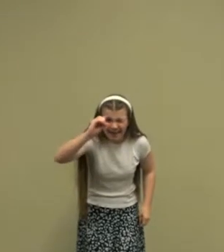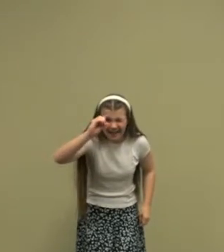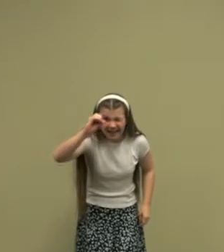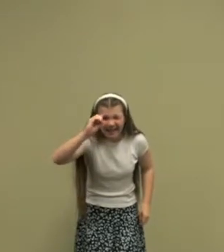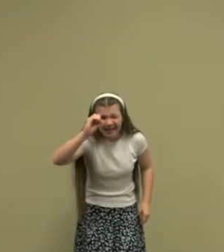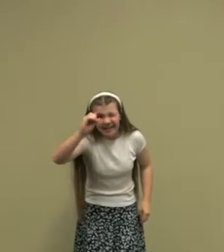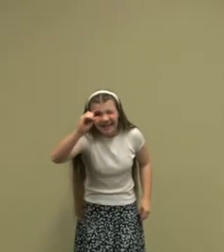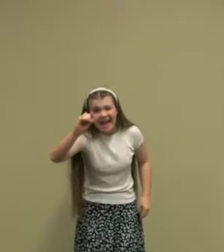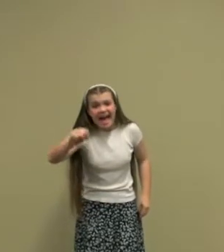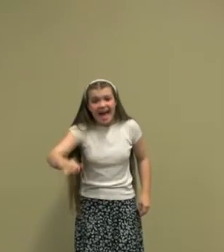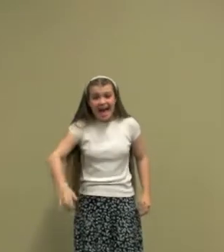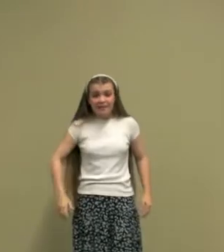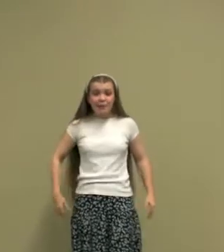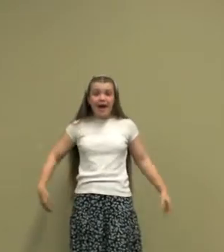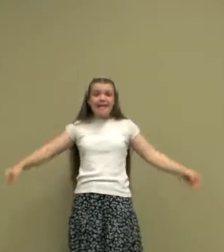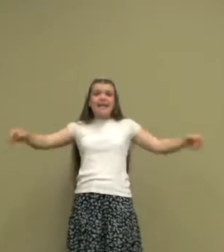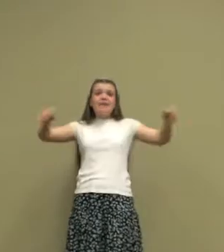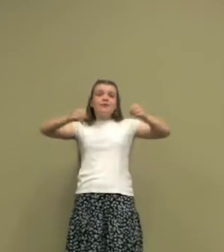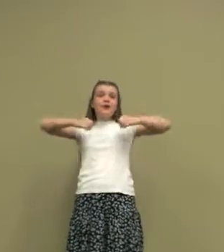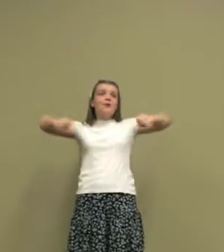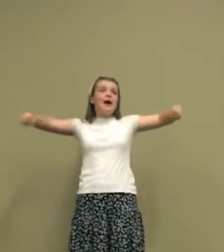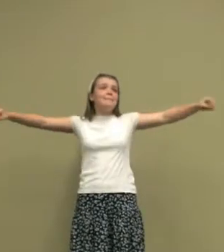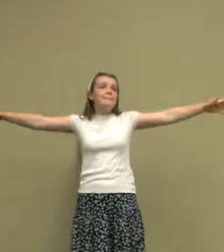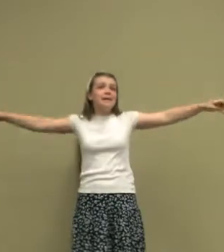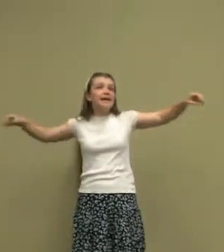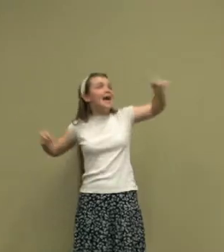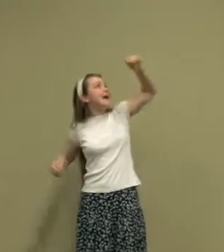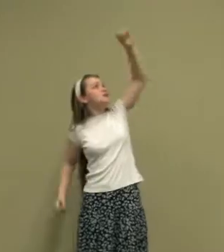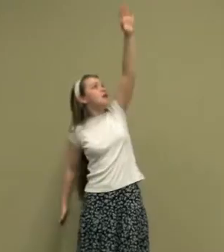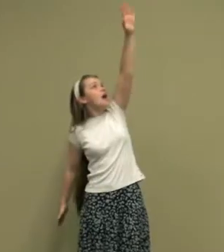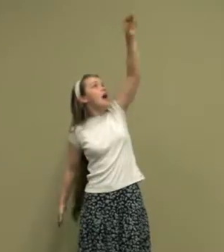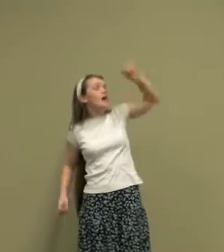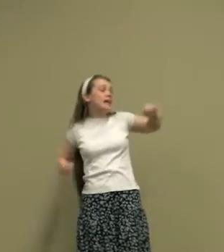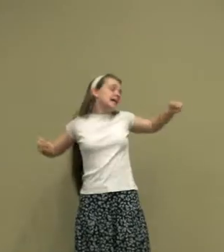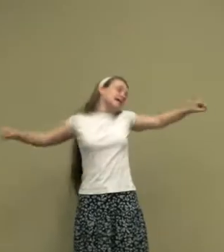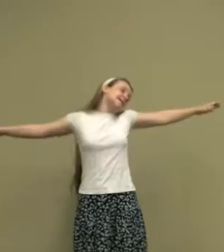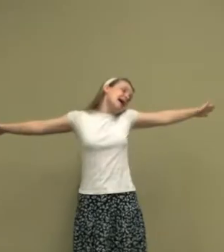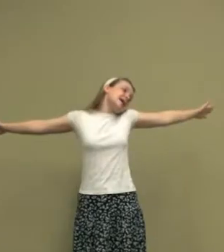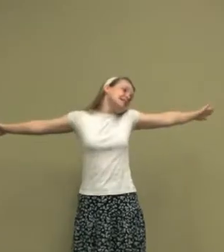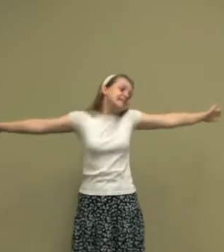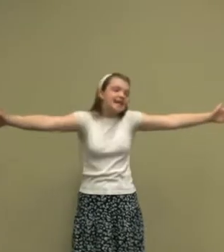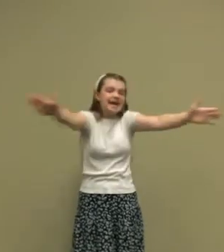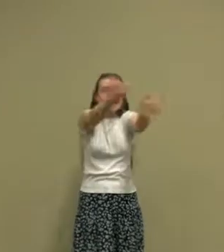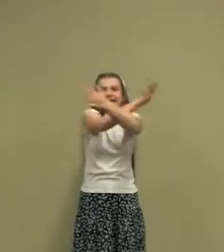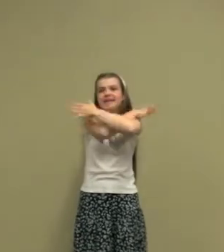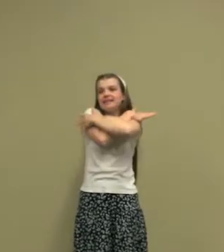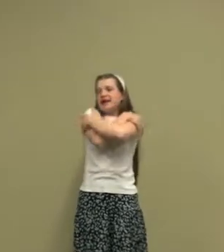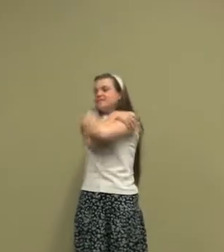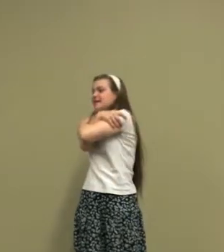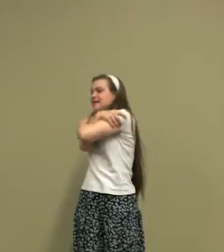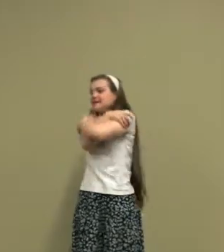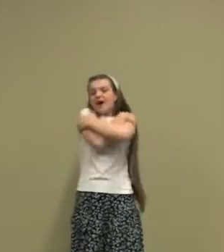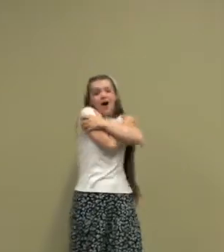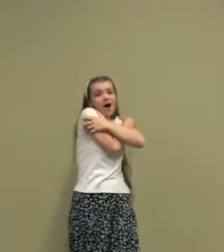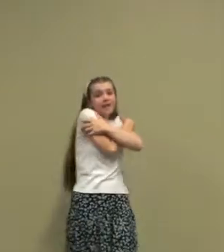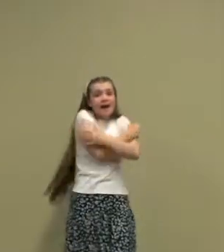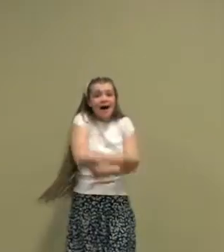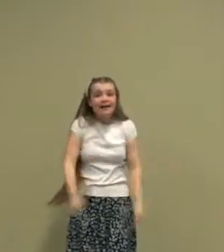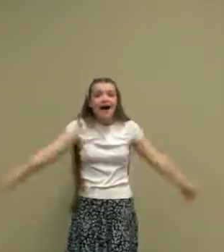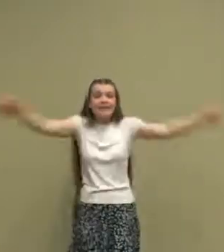And when he grew up big and tall, he died to say he loved us all. A God